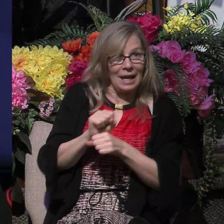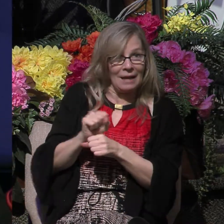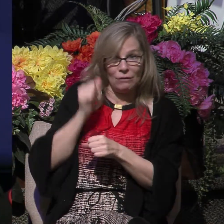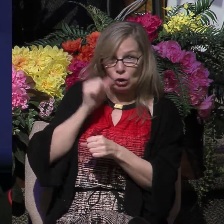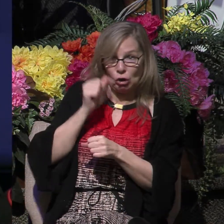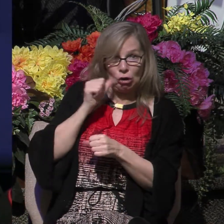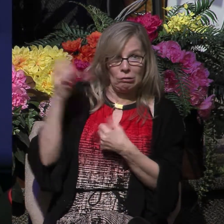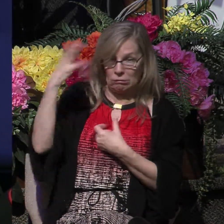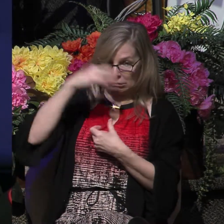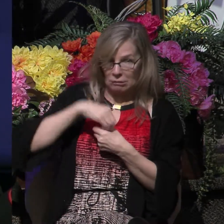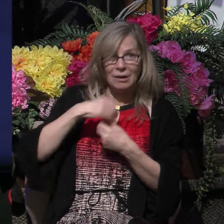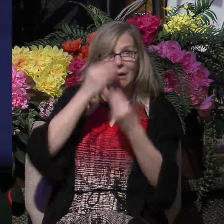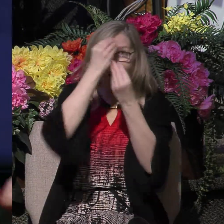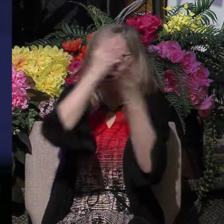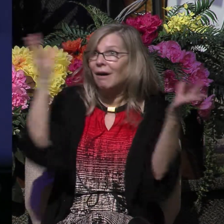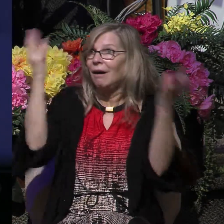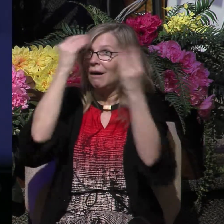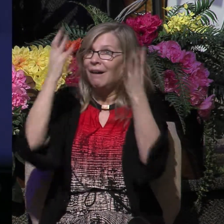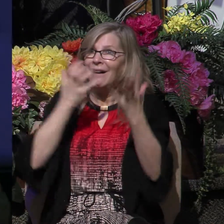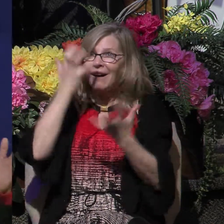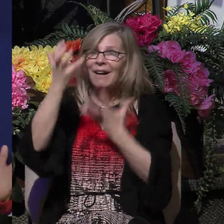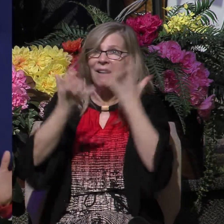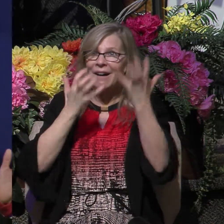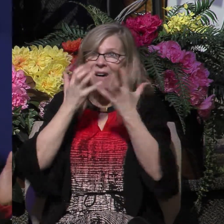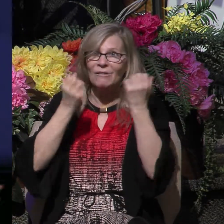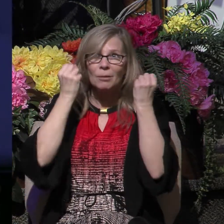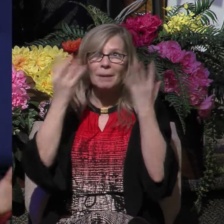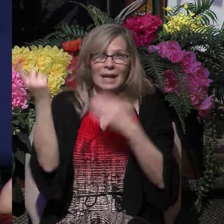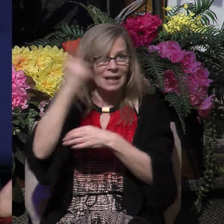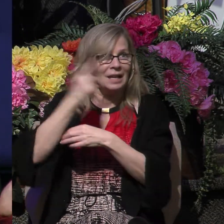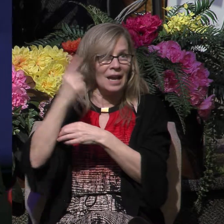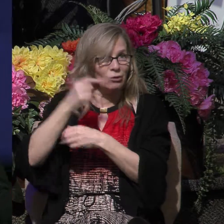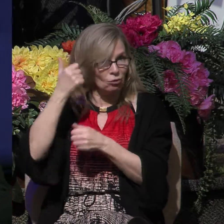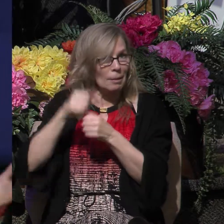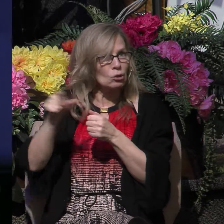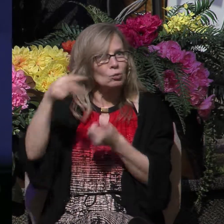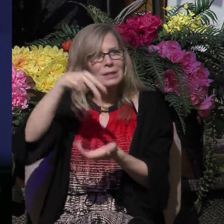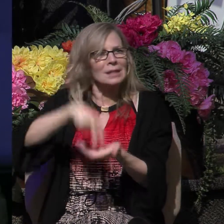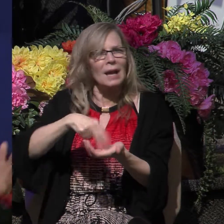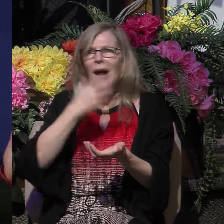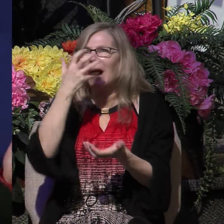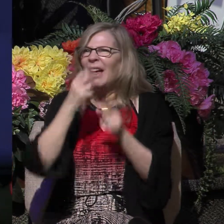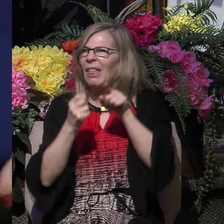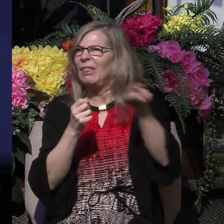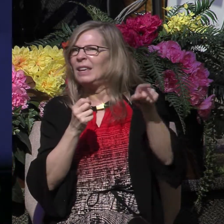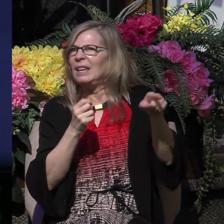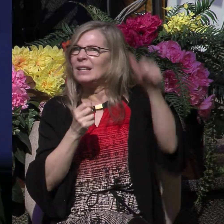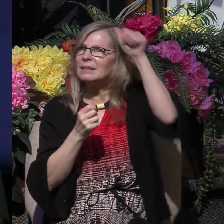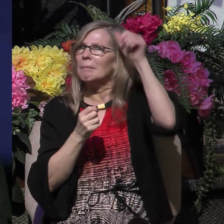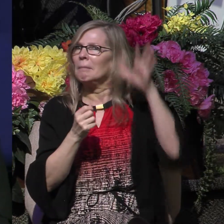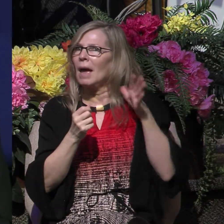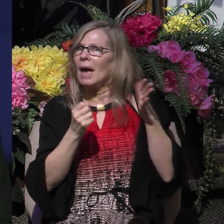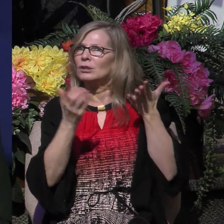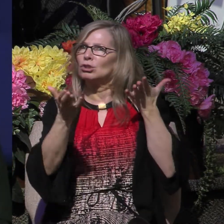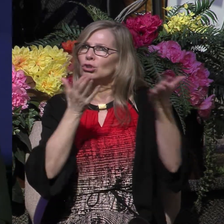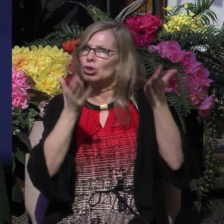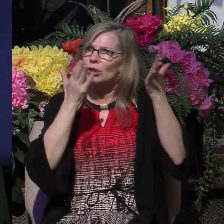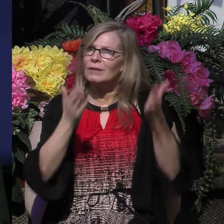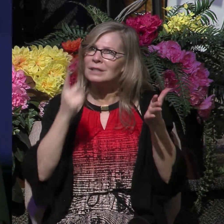this, Luke says, for many days. Remember, she was standing there saying, these men are bondservants of the Most High God